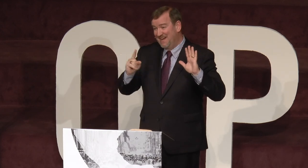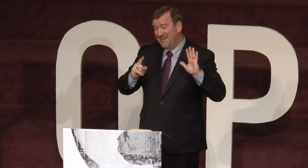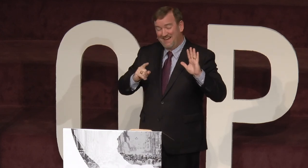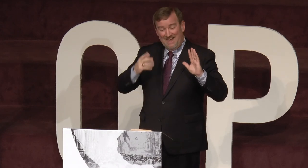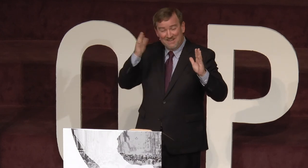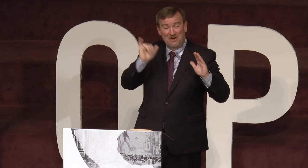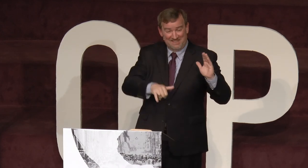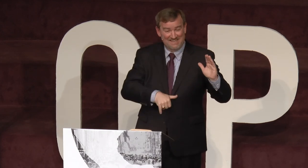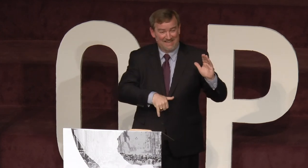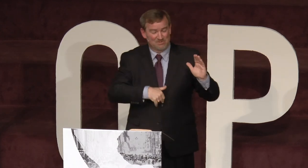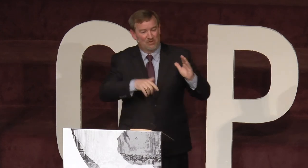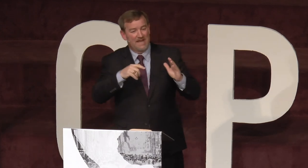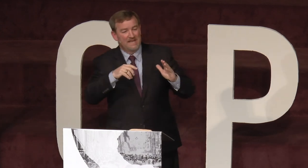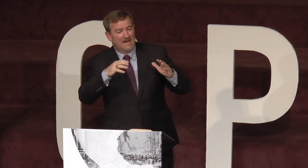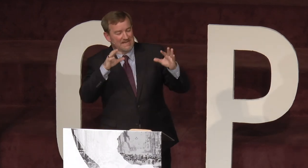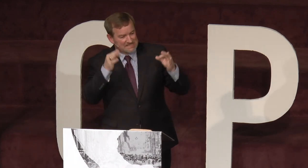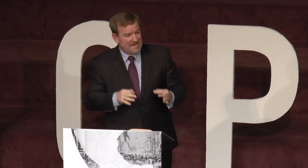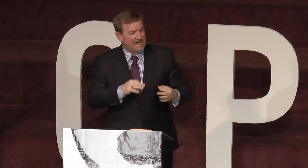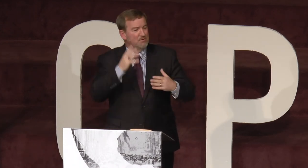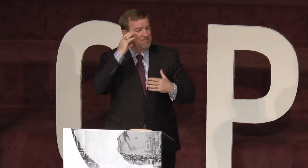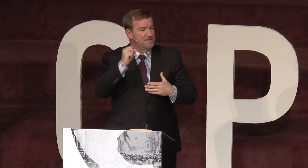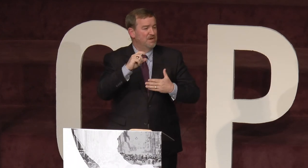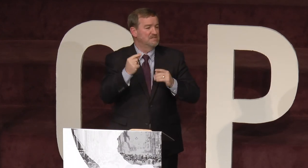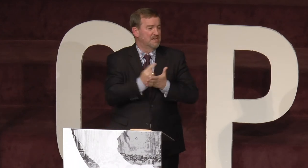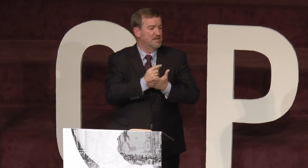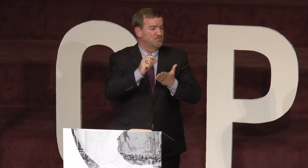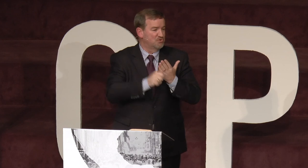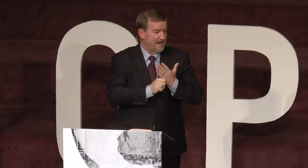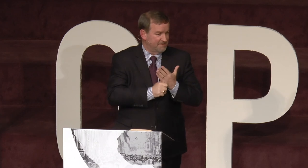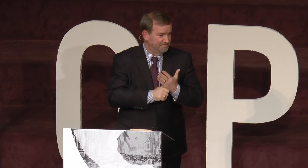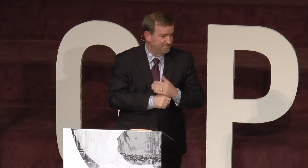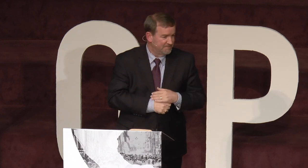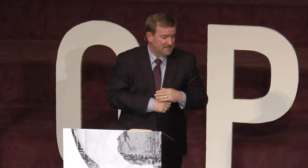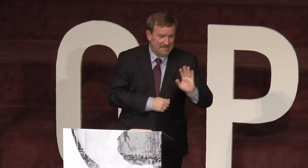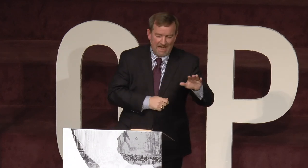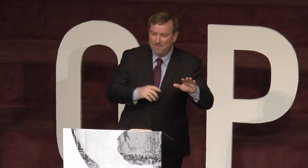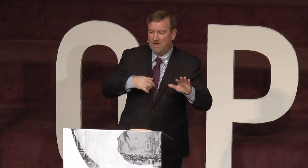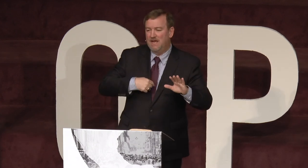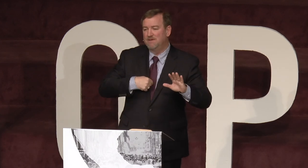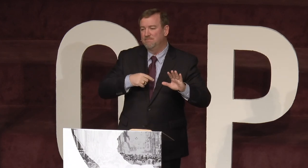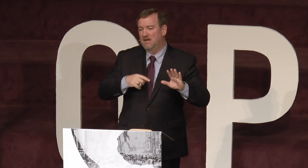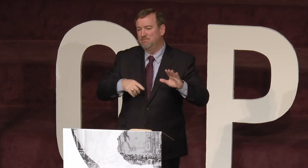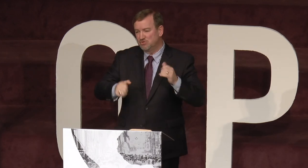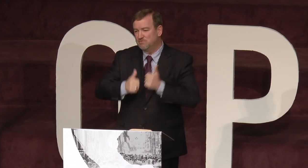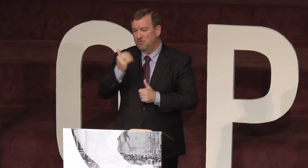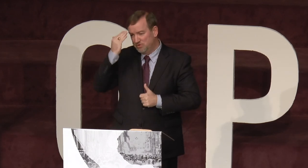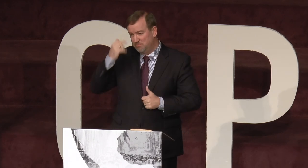But I didn't know at that time. So I decided I'm going to memorize a gospel tract. And I am, most of you who know me